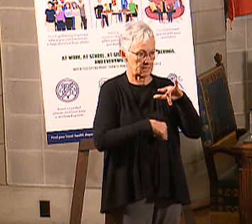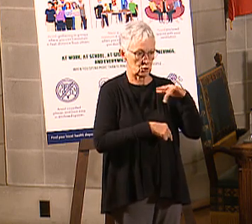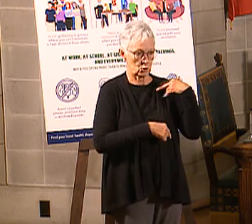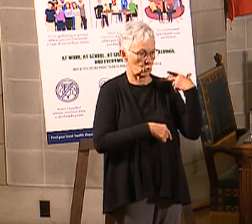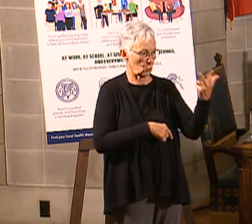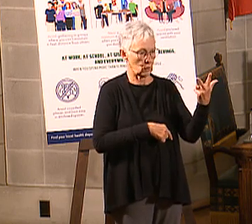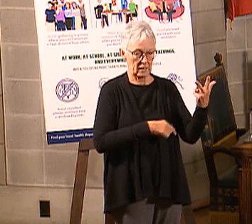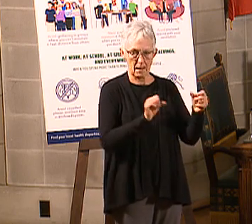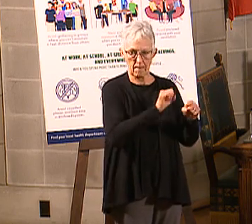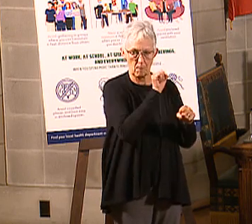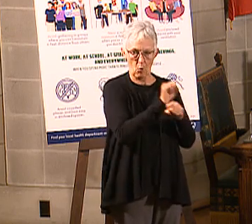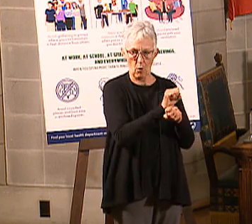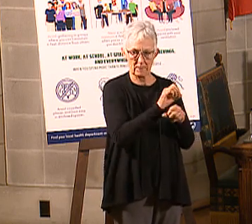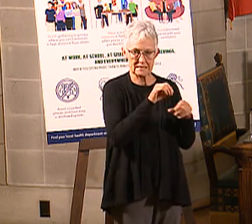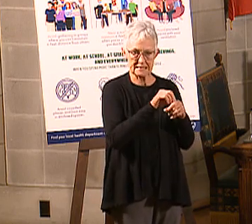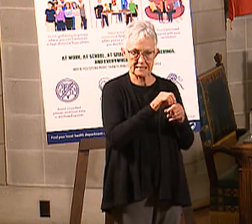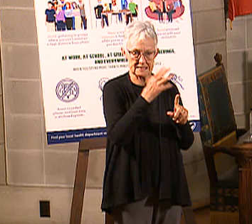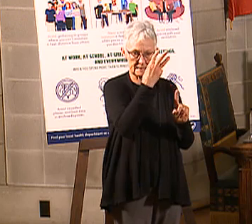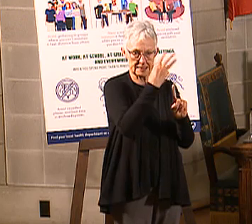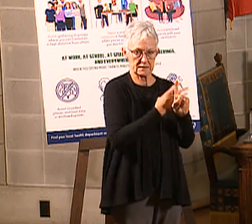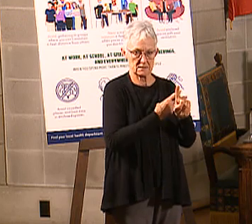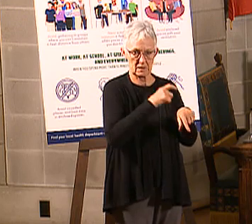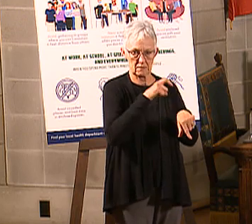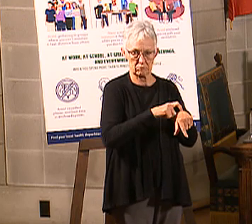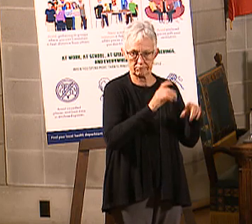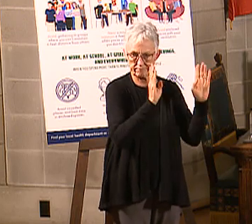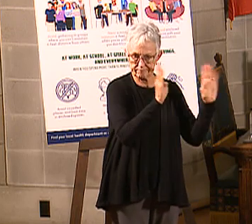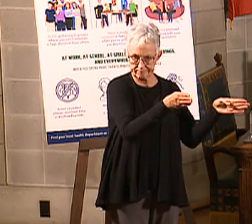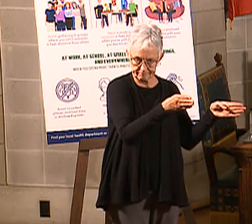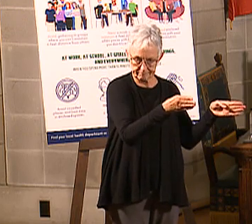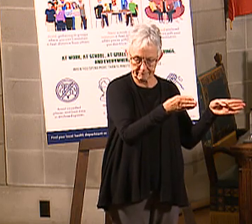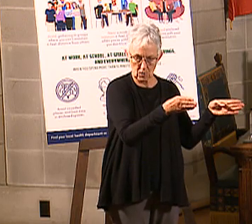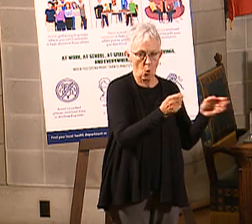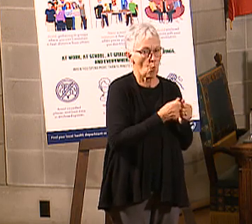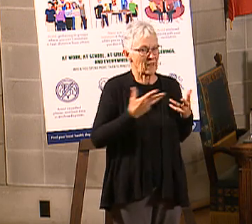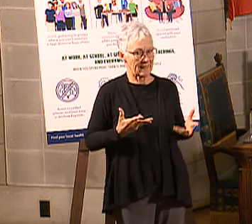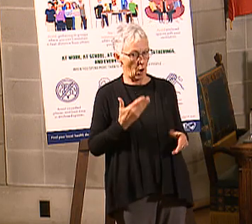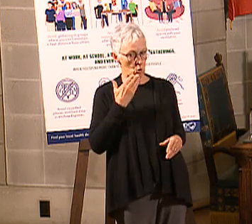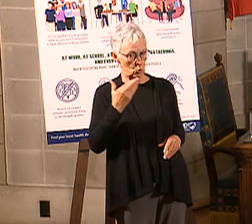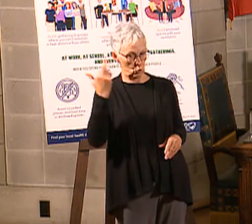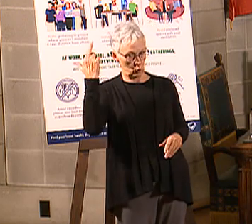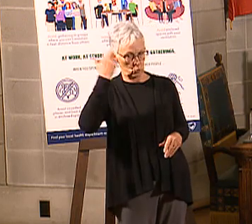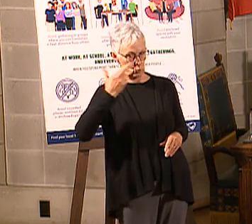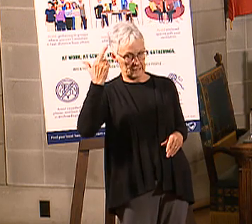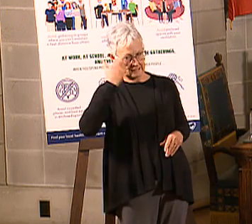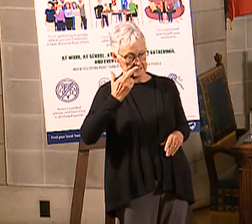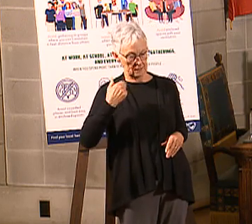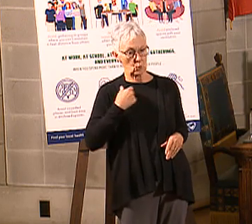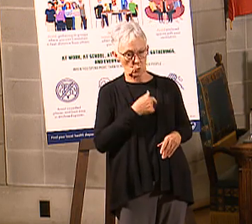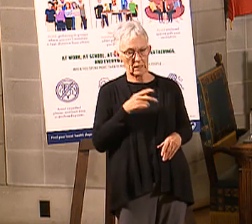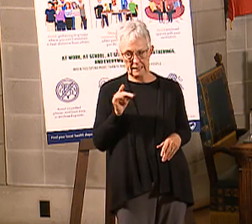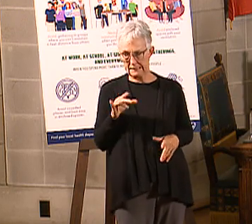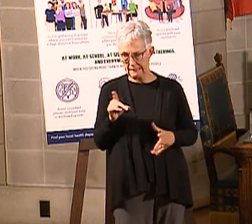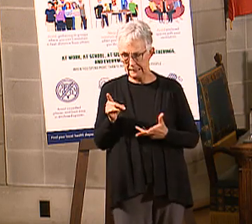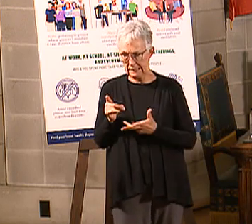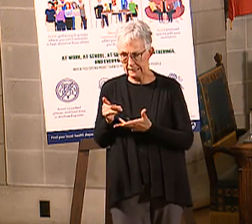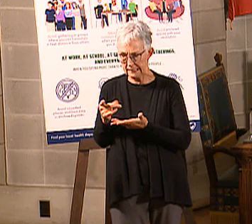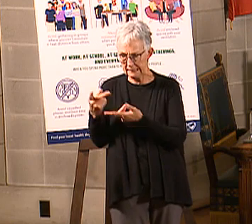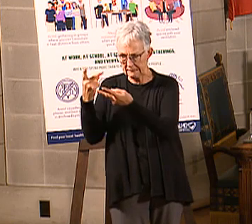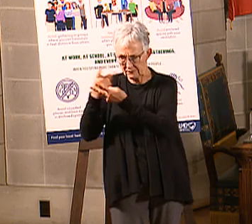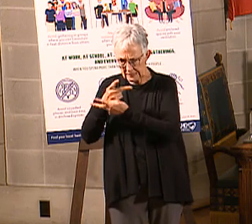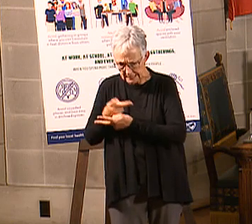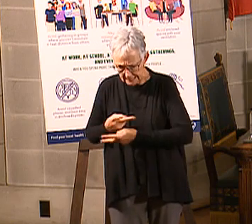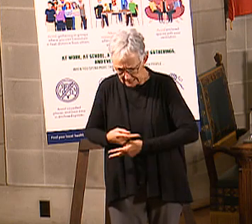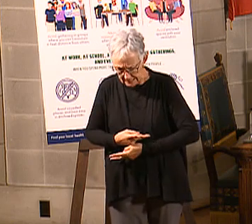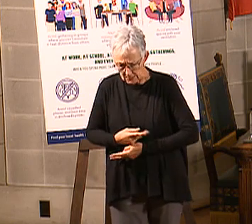period. So what is, what would be some good reasons, and we spent a lot of time going through details and working this out because we've done it